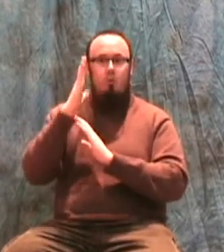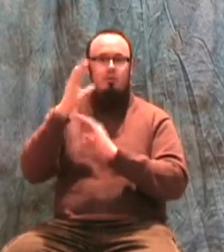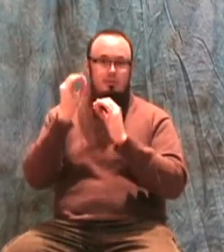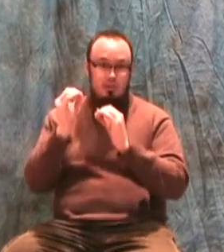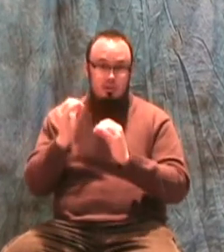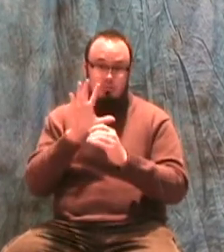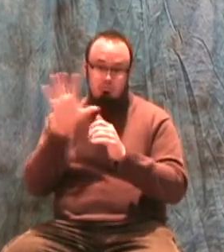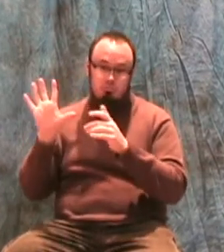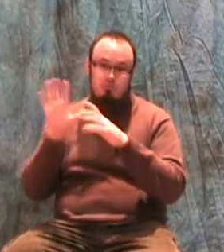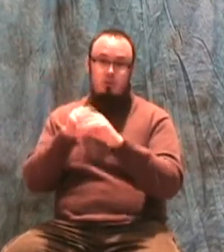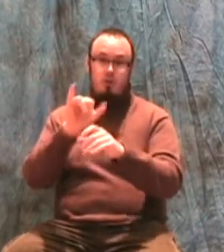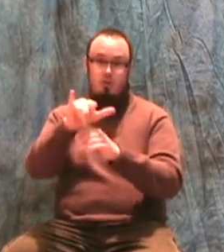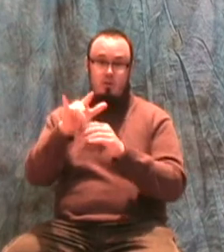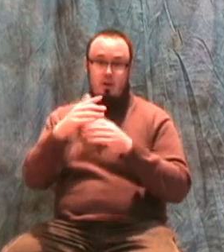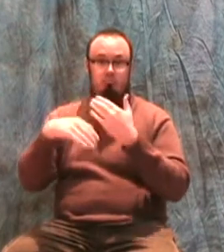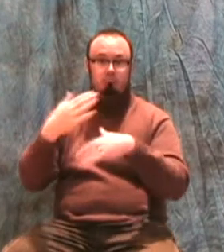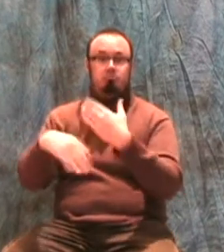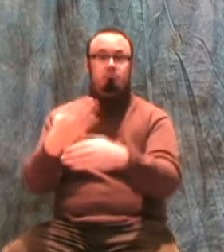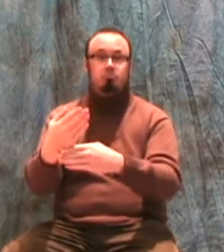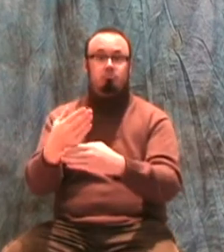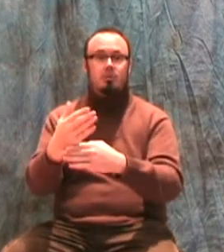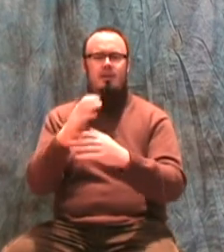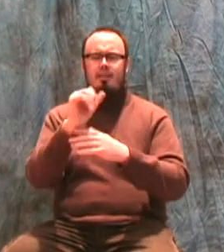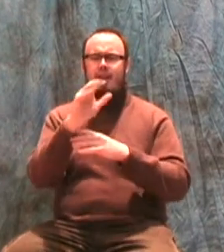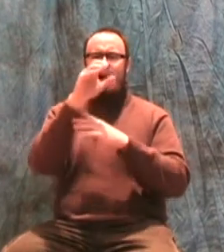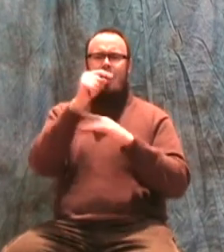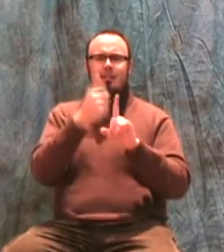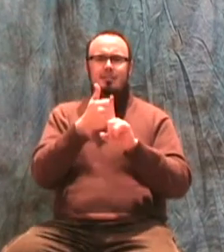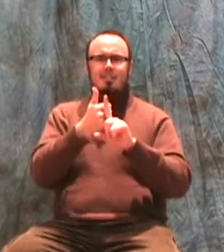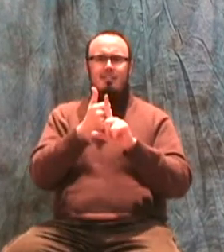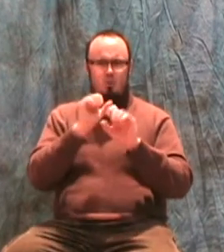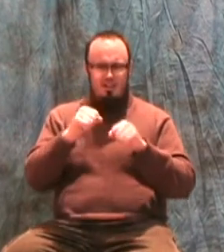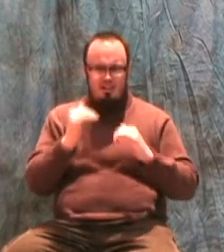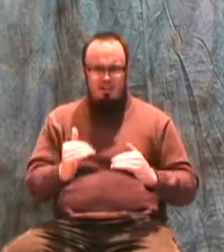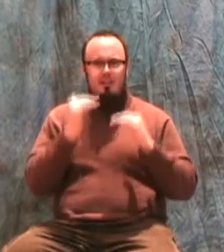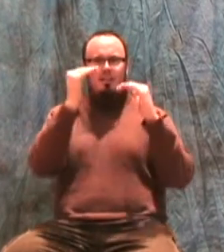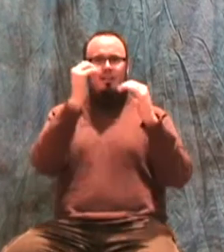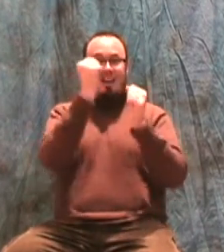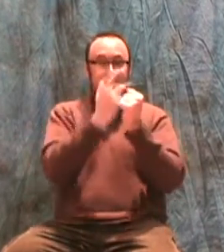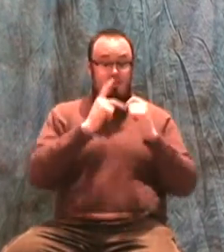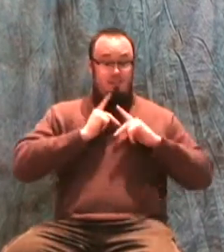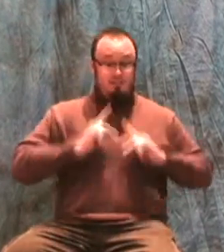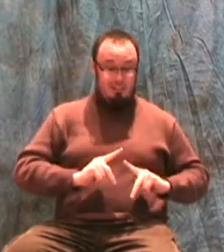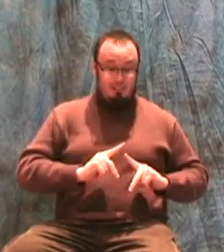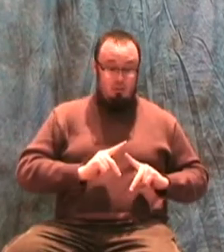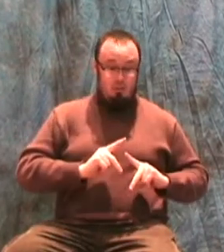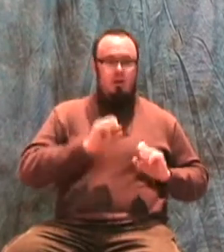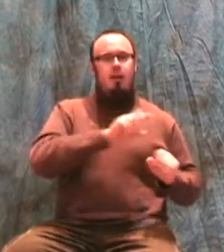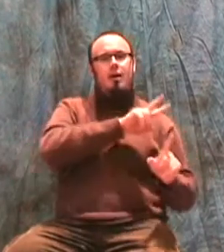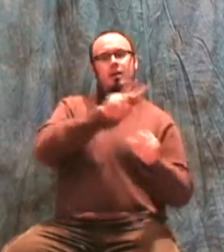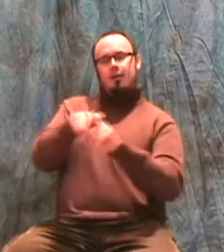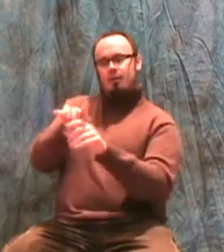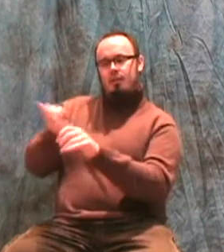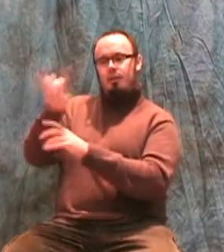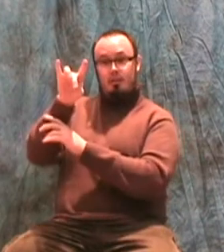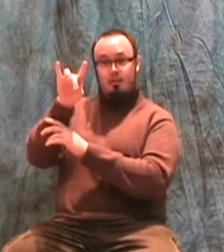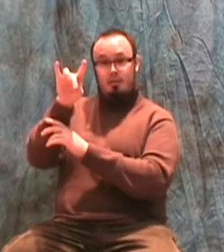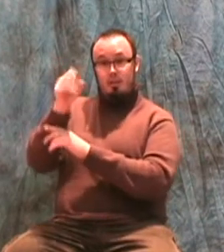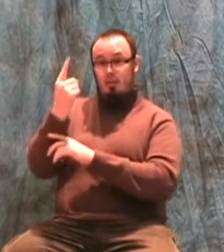There is a way to elevate the act All physicality can be used for spirituality With this in mind the Torah can be used